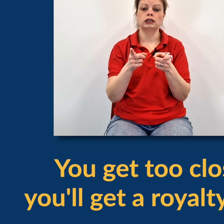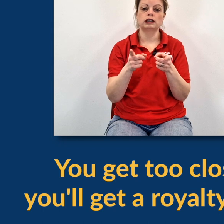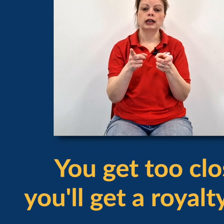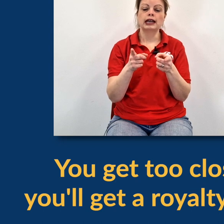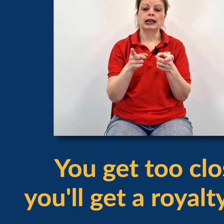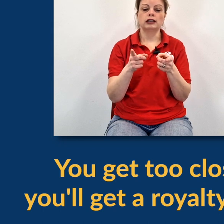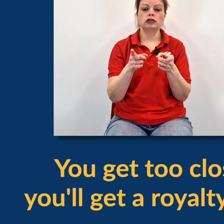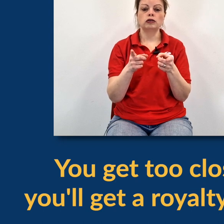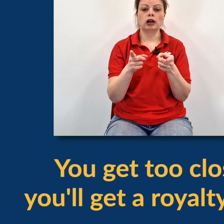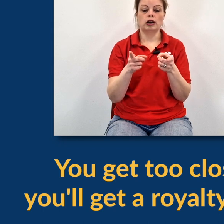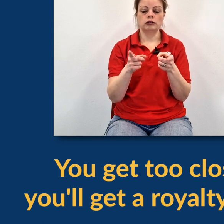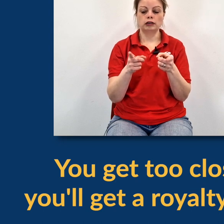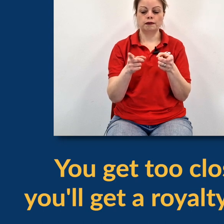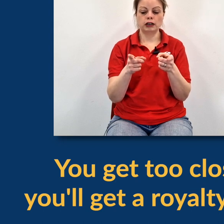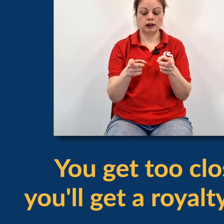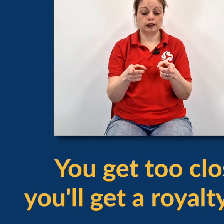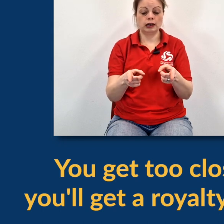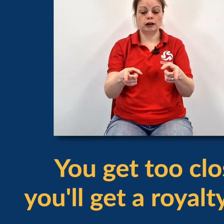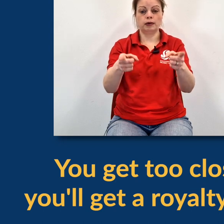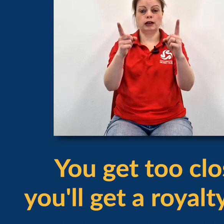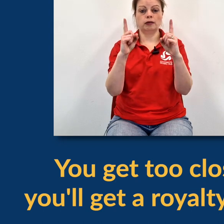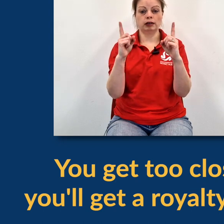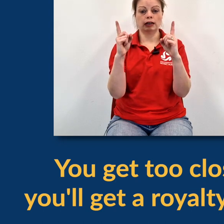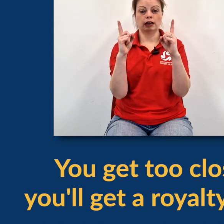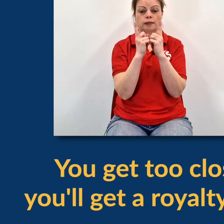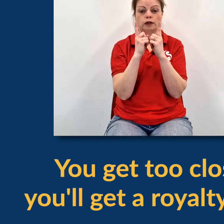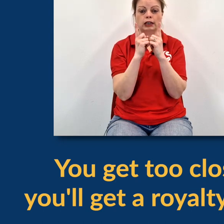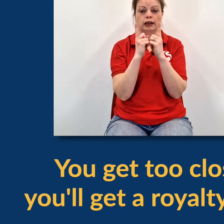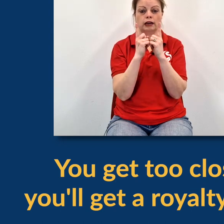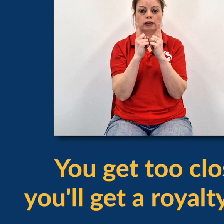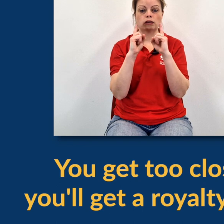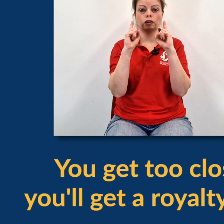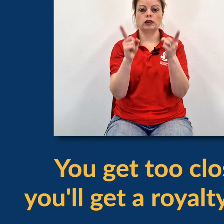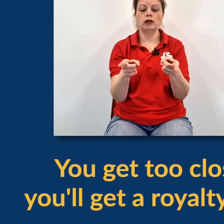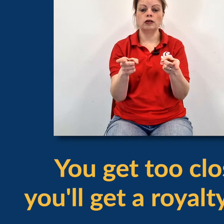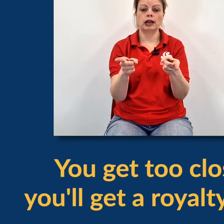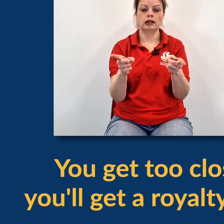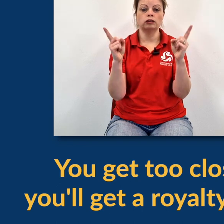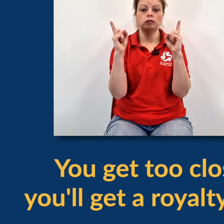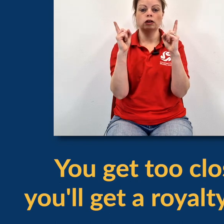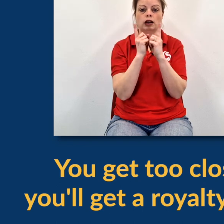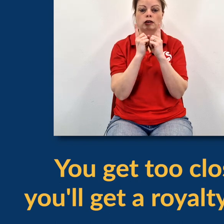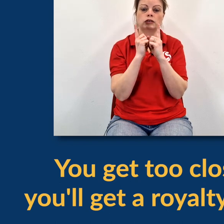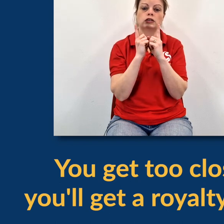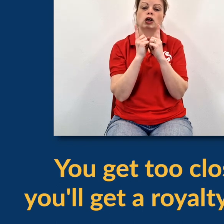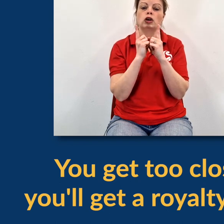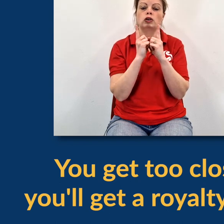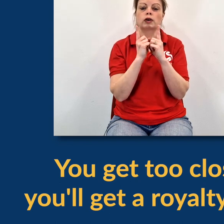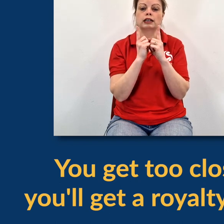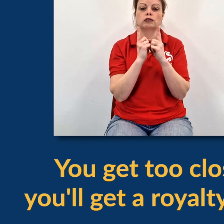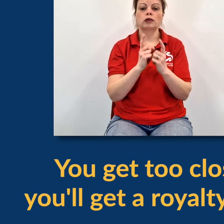outwards. Get too close, first fingers are then going to point upwards and they're going to move together. So you get too close,